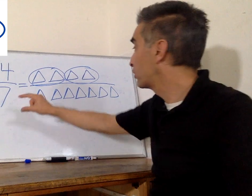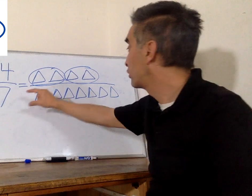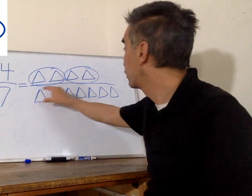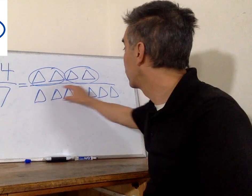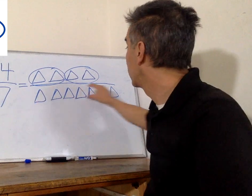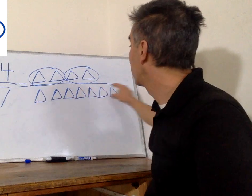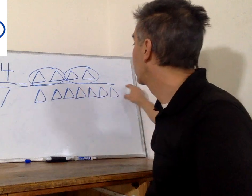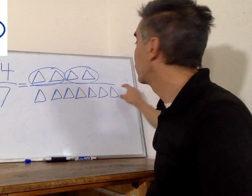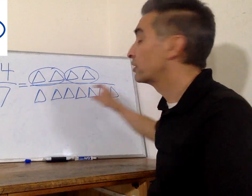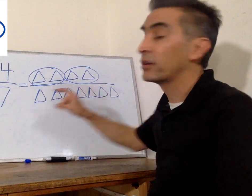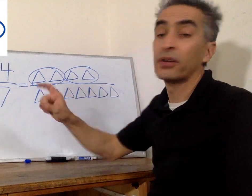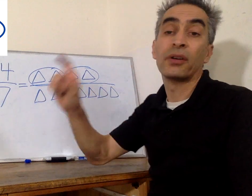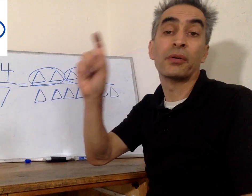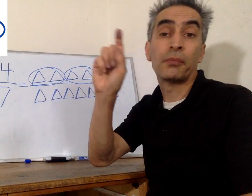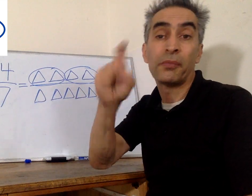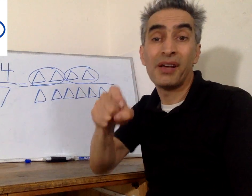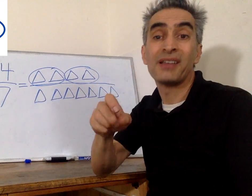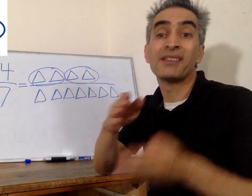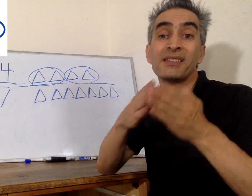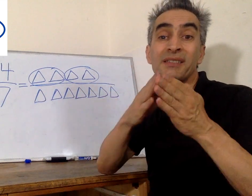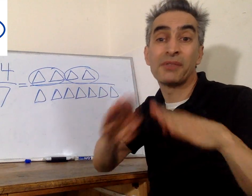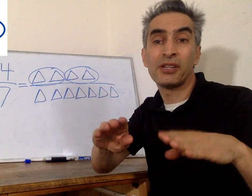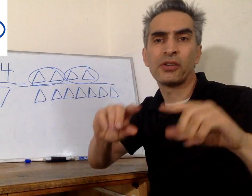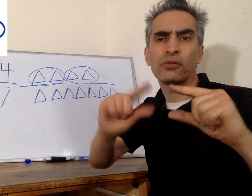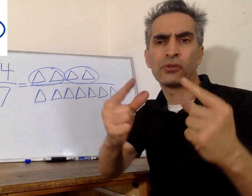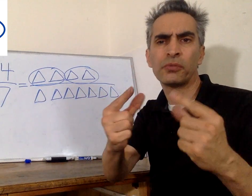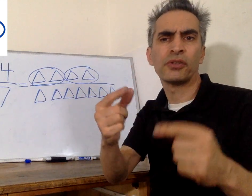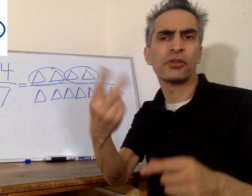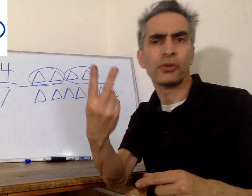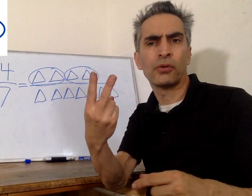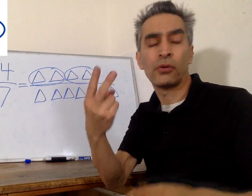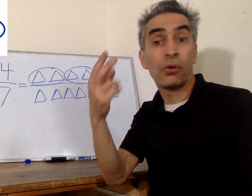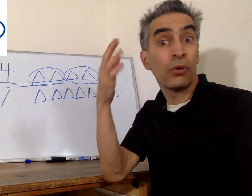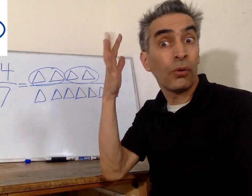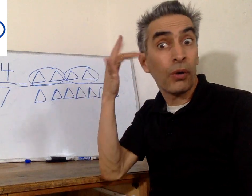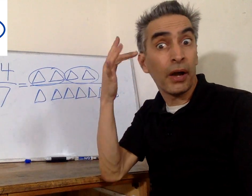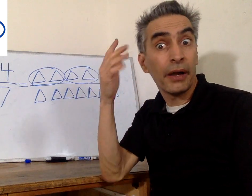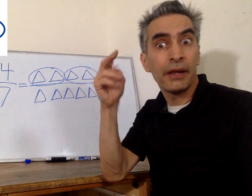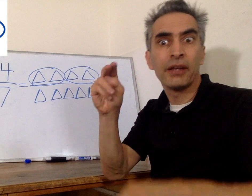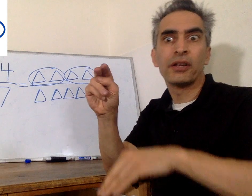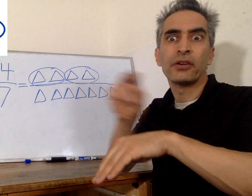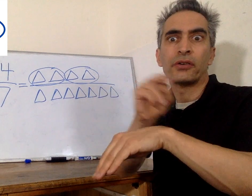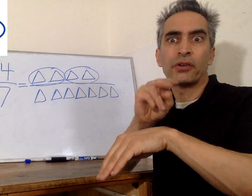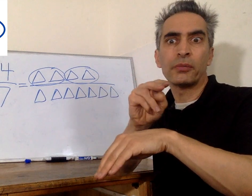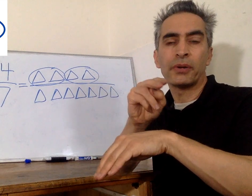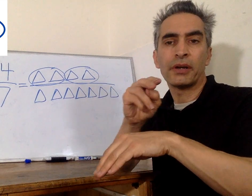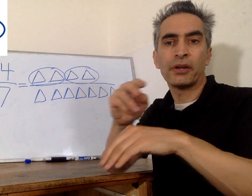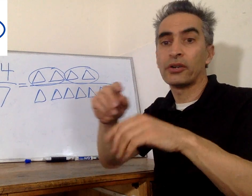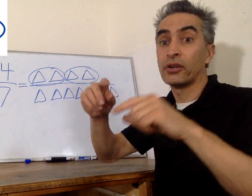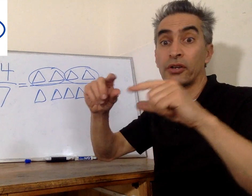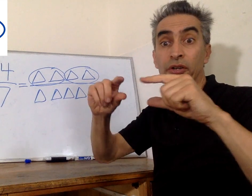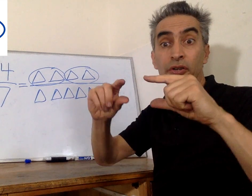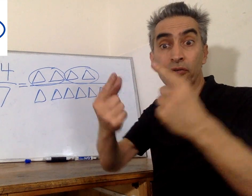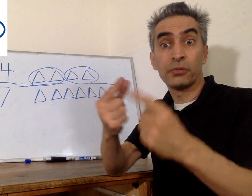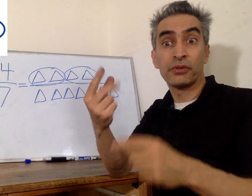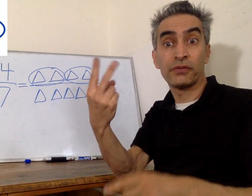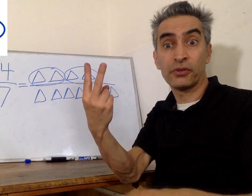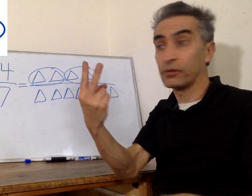Now the denominator must be split into groups of 2 as well. Because the numerator has been